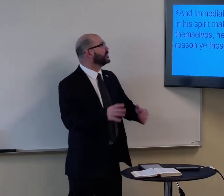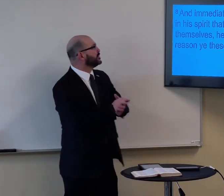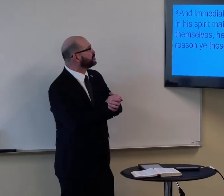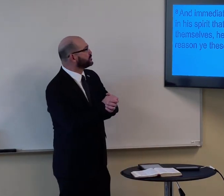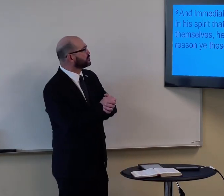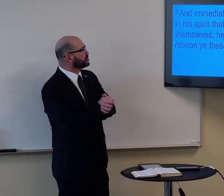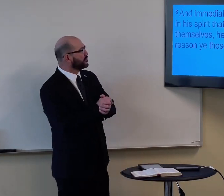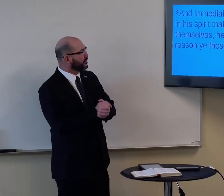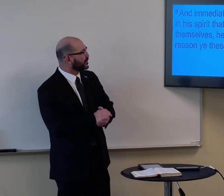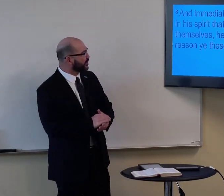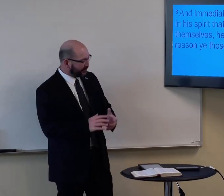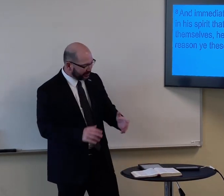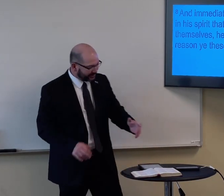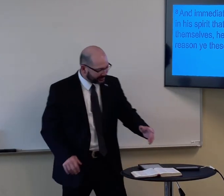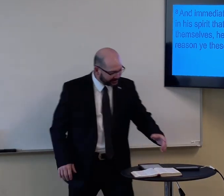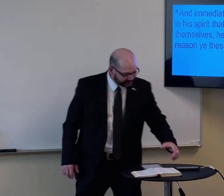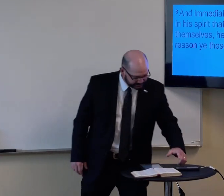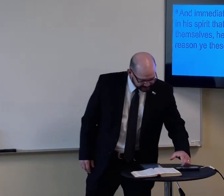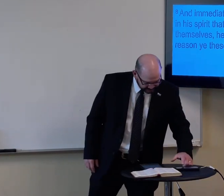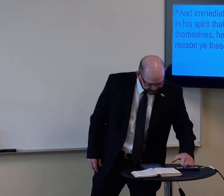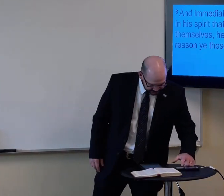yes, that's getting there.